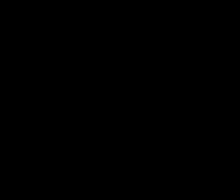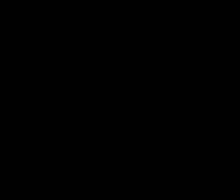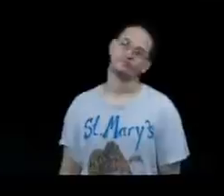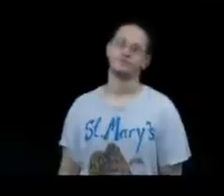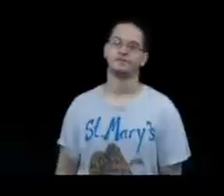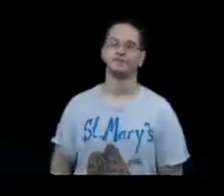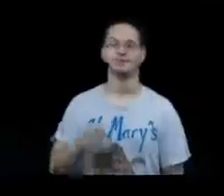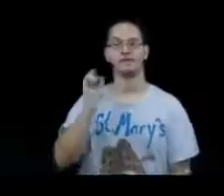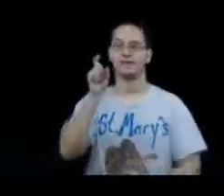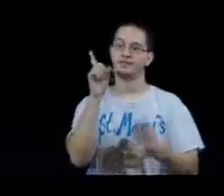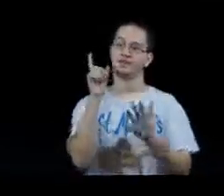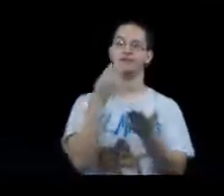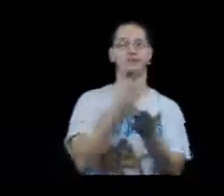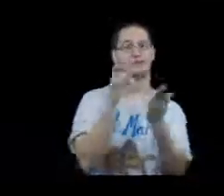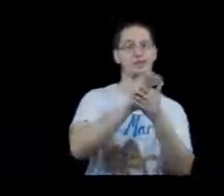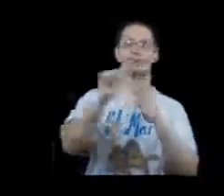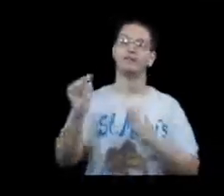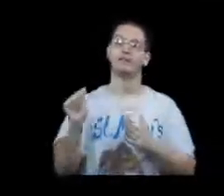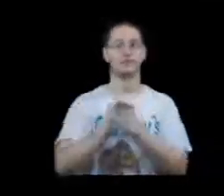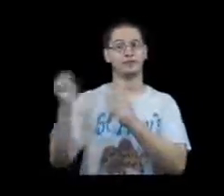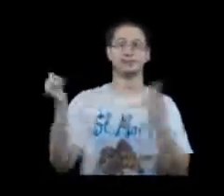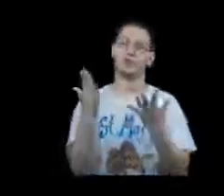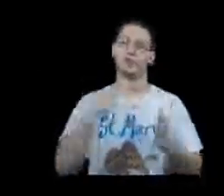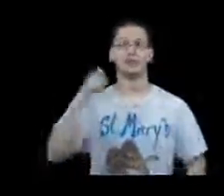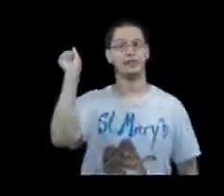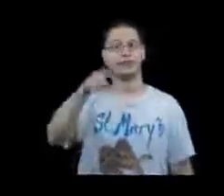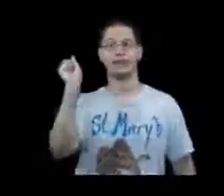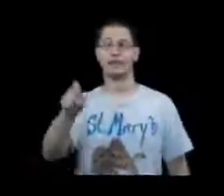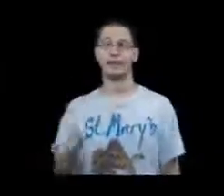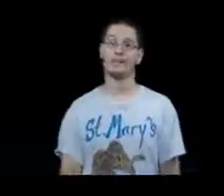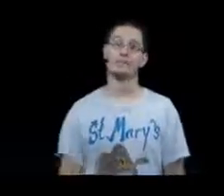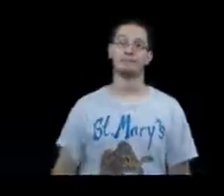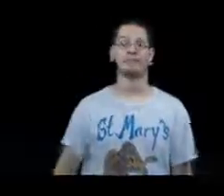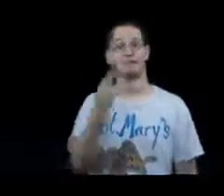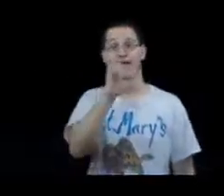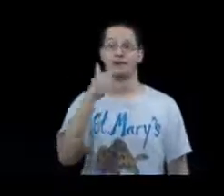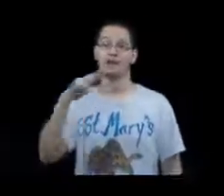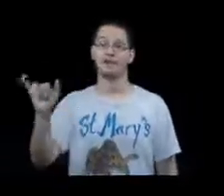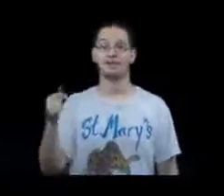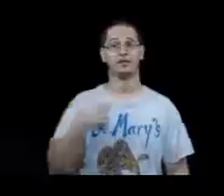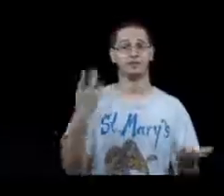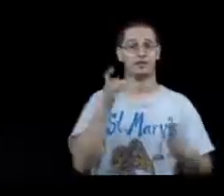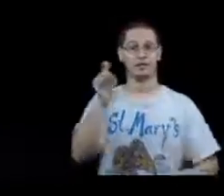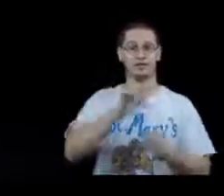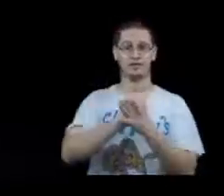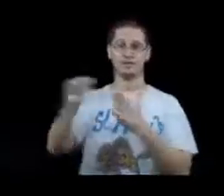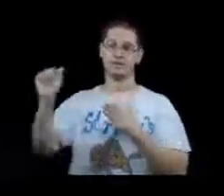I need a dollar, dollar, dollar, that's what I need Well, need a dollar, dollar,